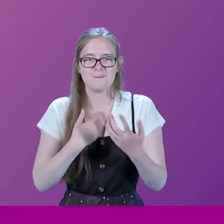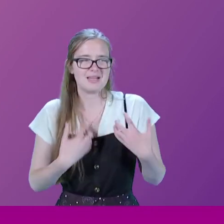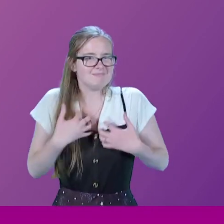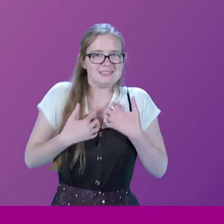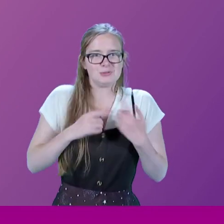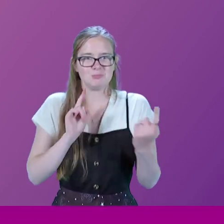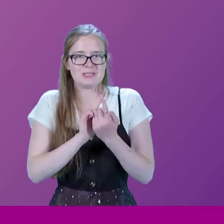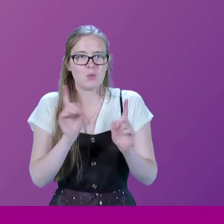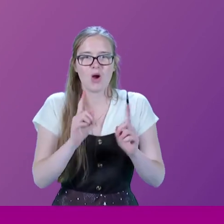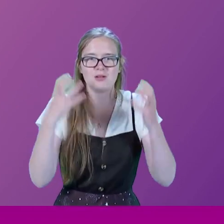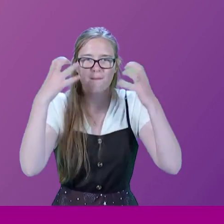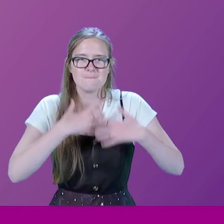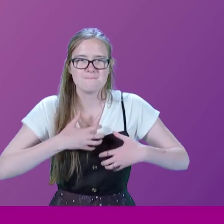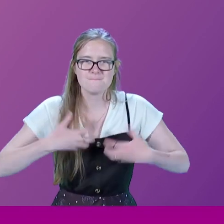bear.